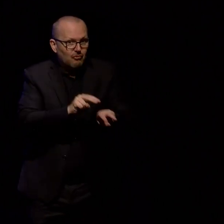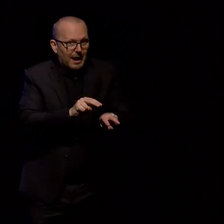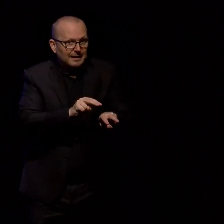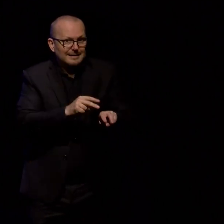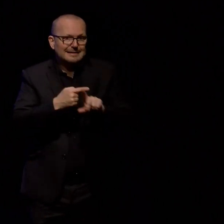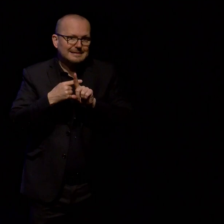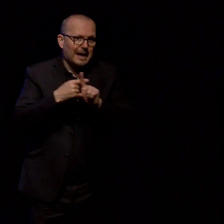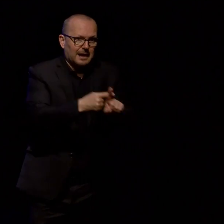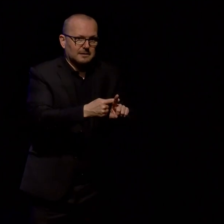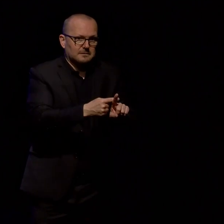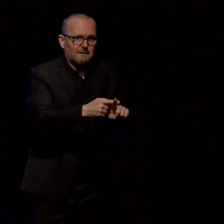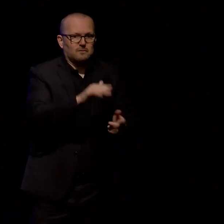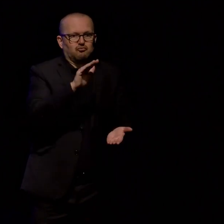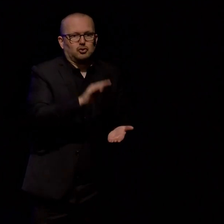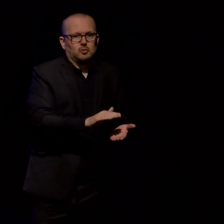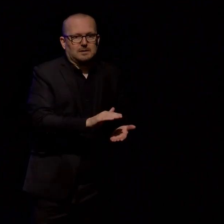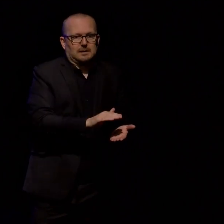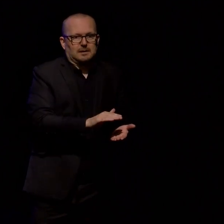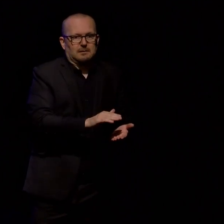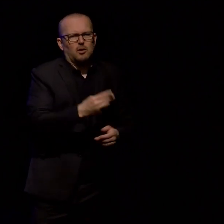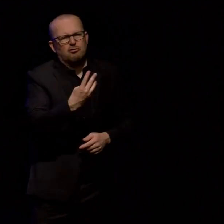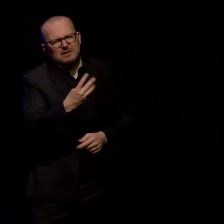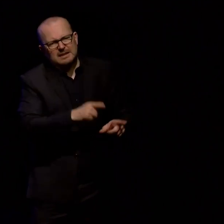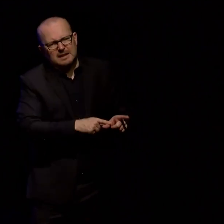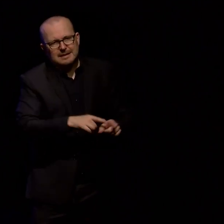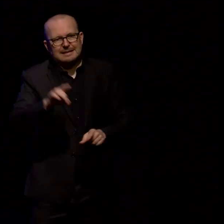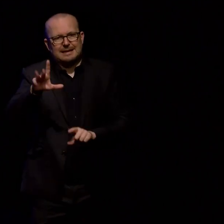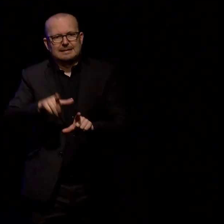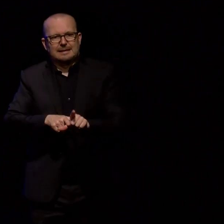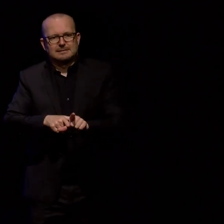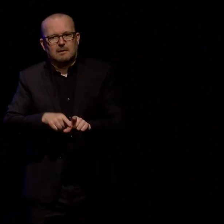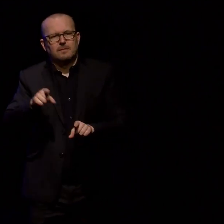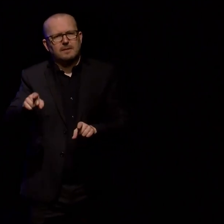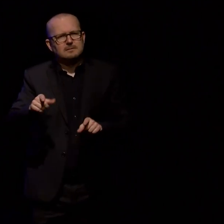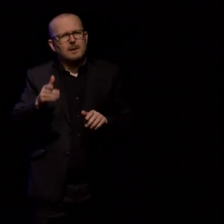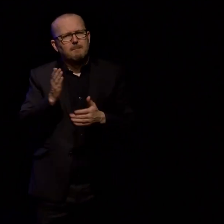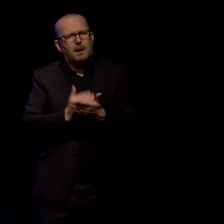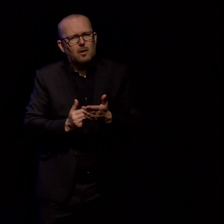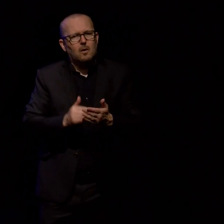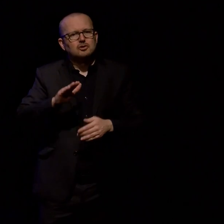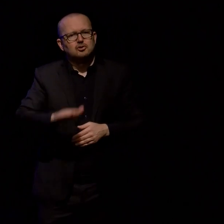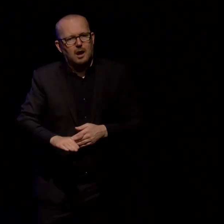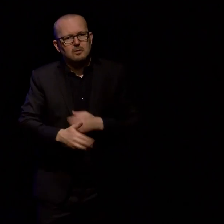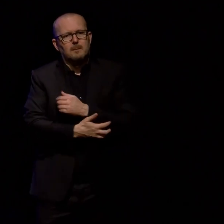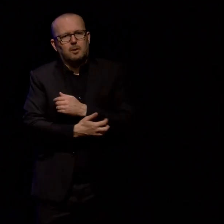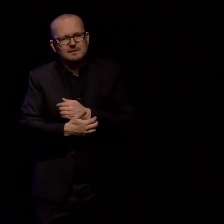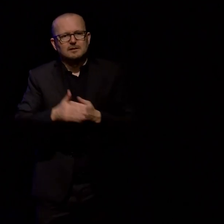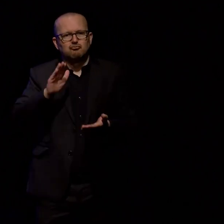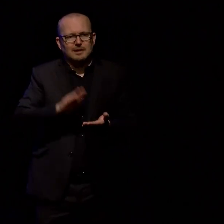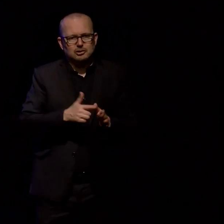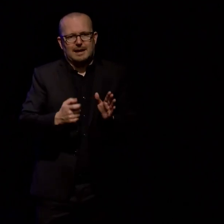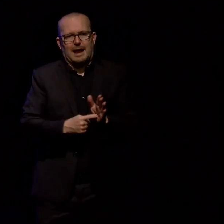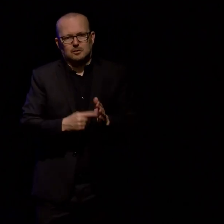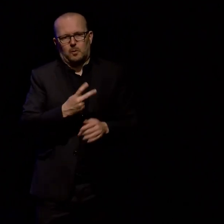poverty. This is all specified in the Child Poverty Reduction Act of 2018 and it's a new responsibility for the agency.